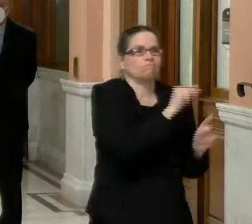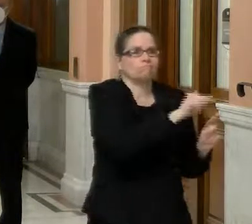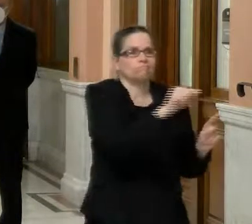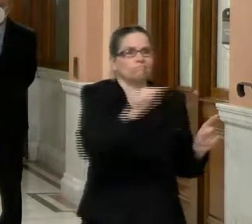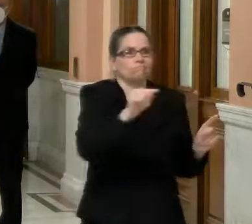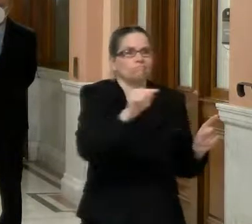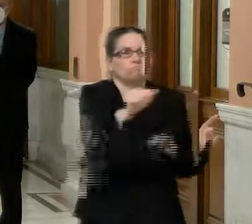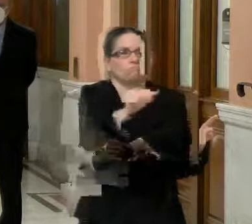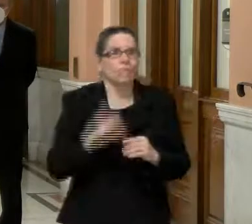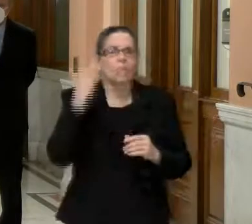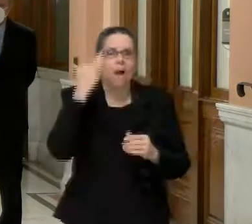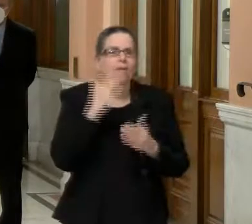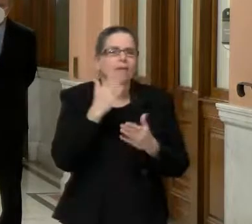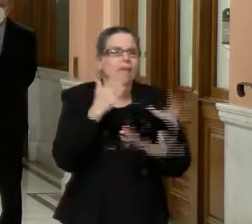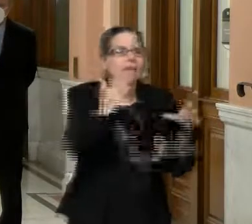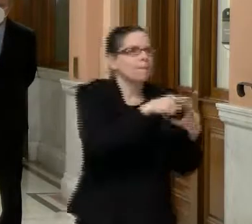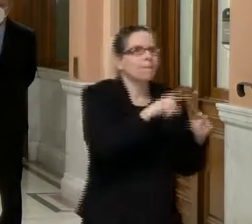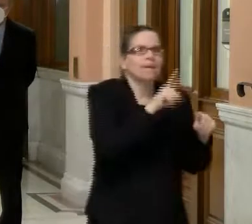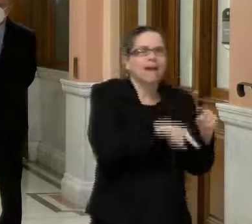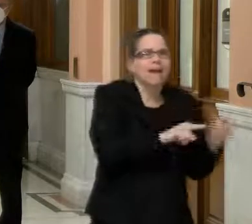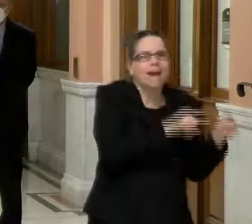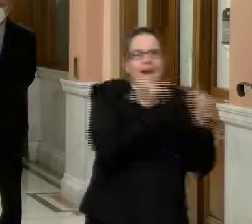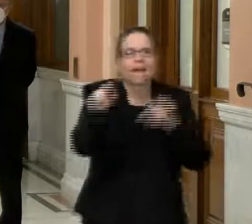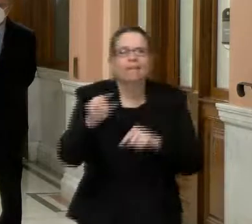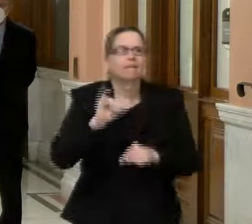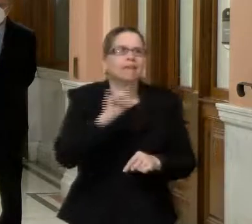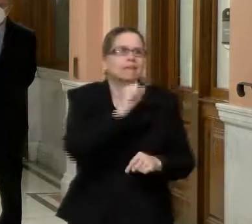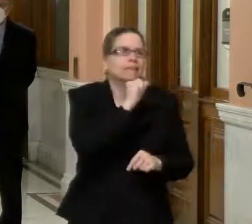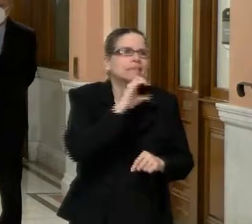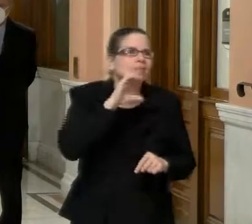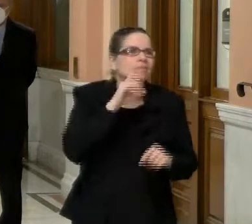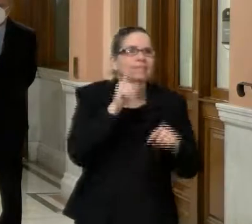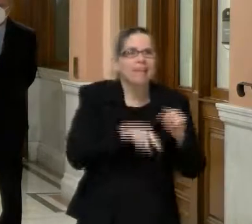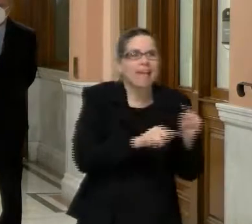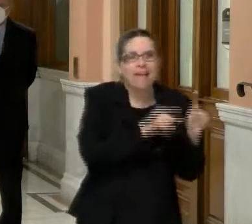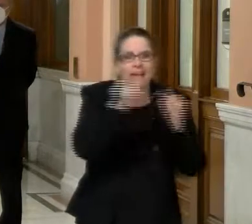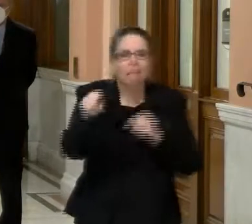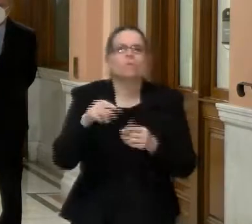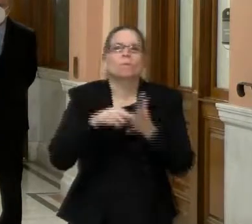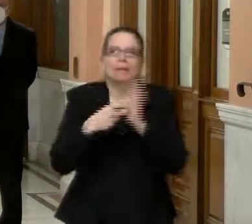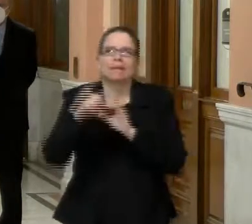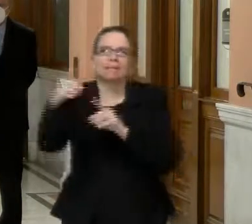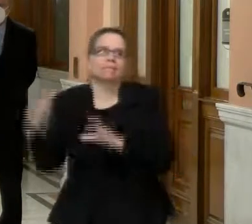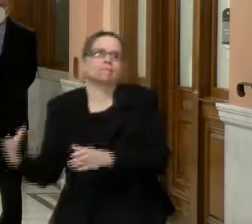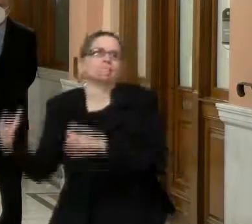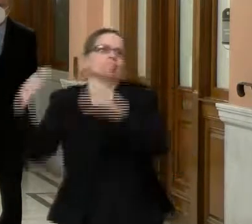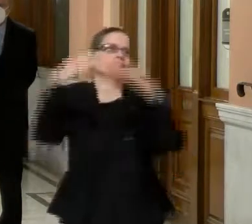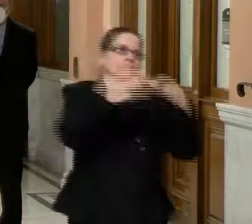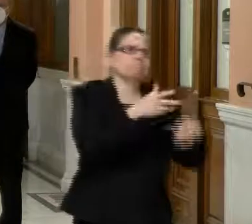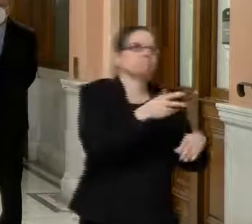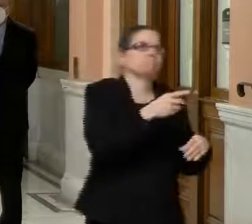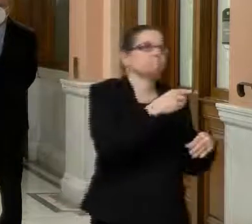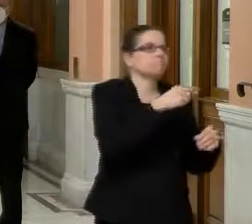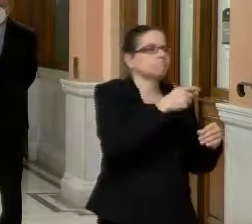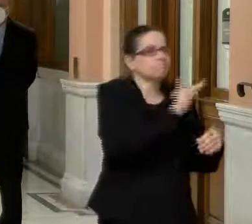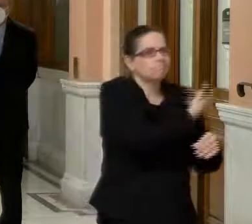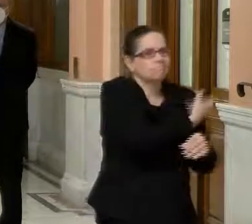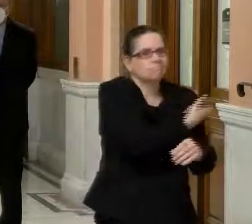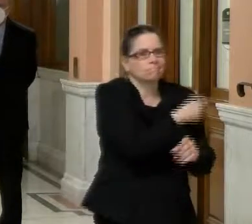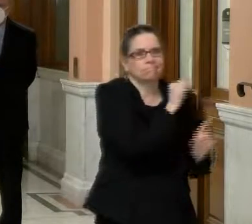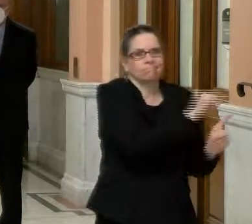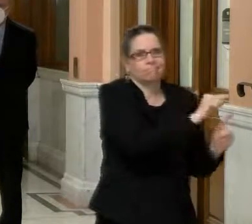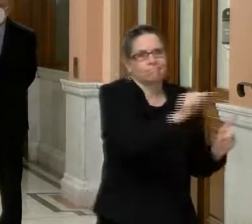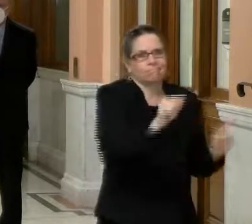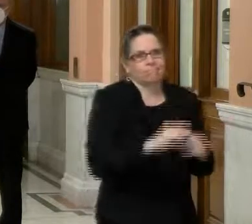uh, get, uh, that vulnerable population inoculated. Um, on Tuesday, they administered 98